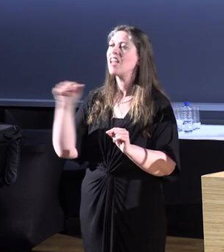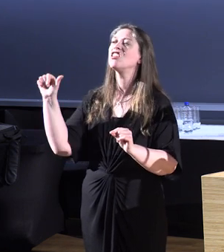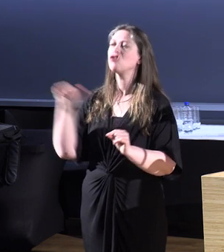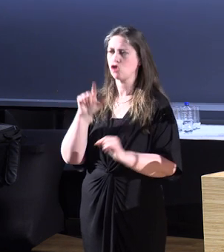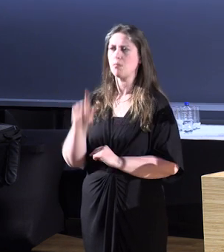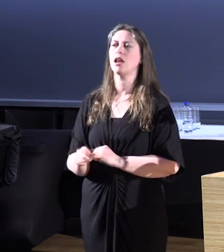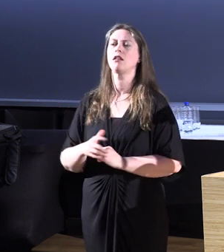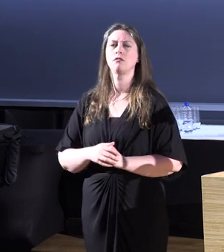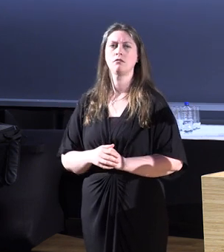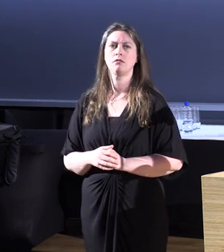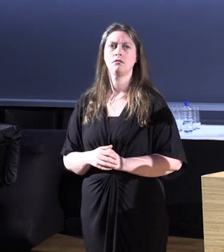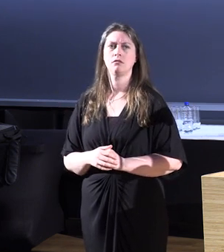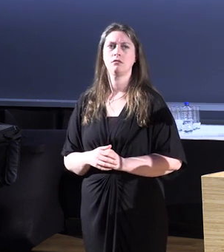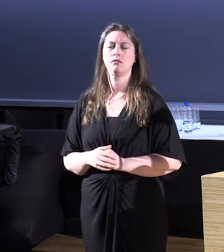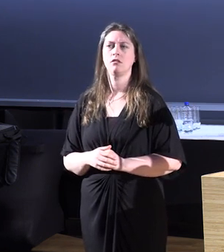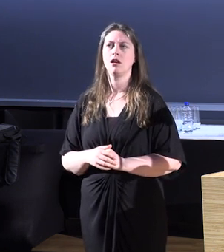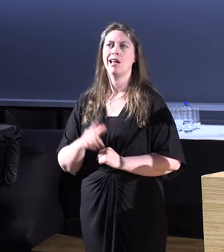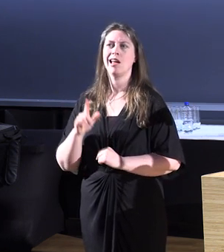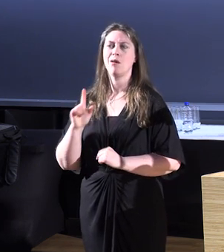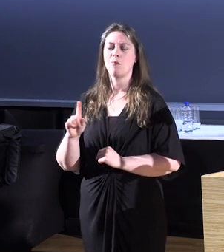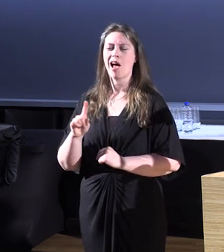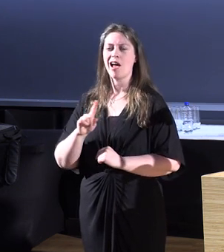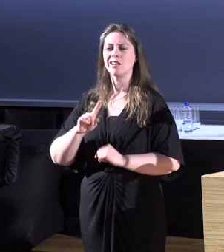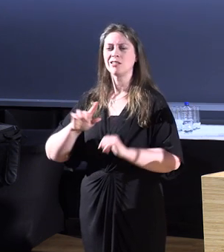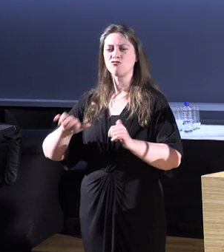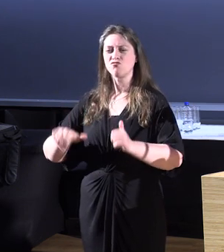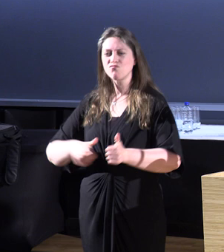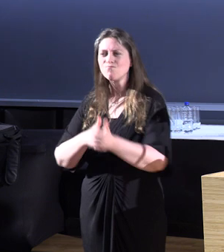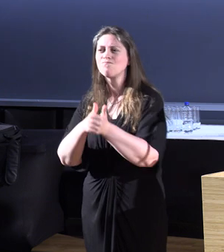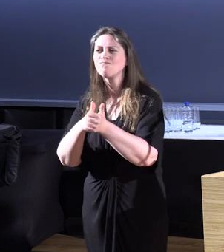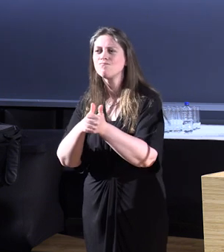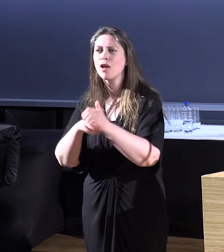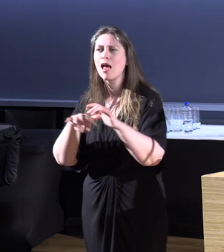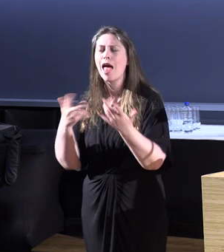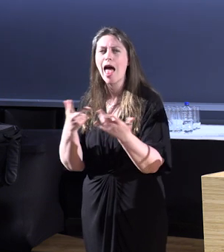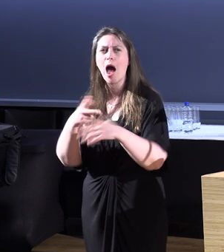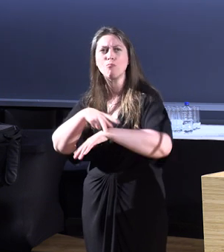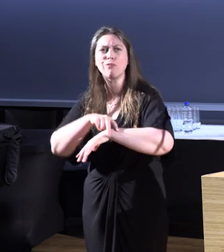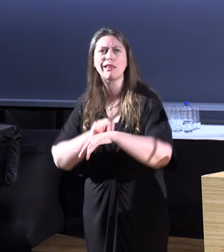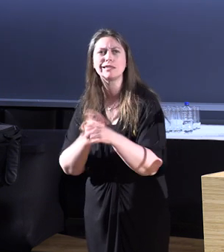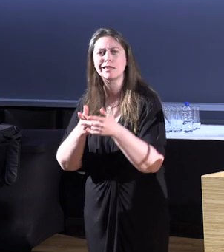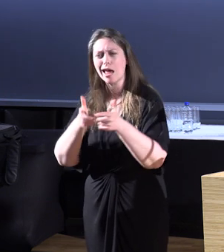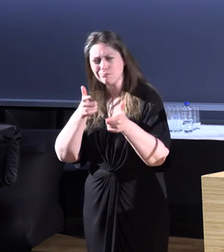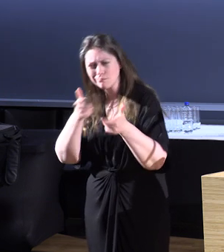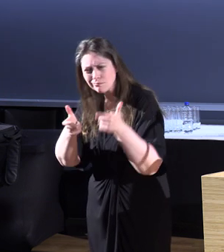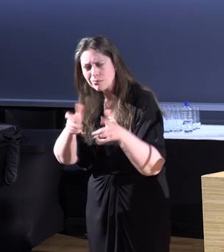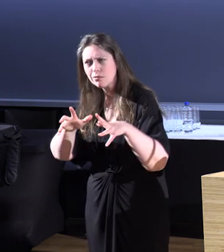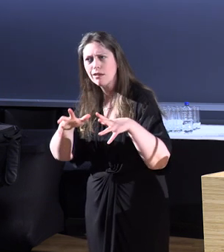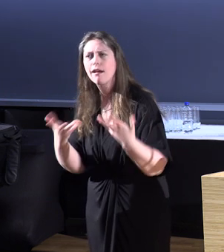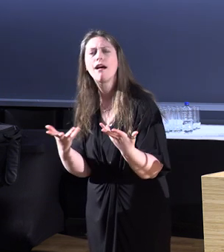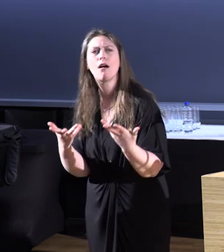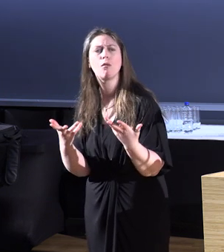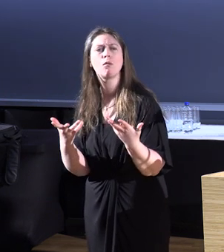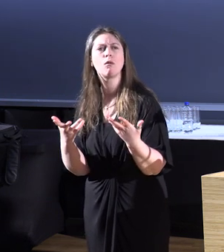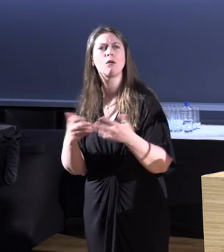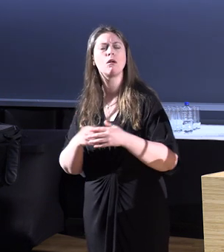done. But how do we reinforce that? I'm talking about policing it. And you know